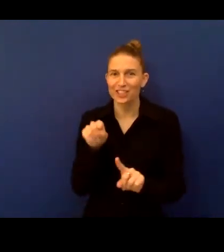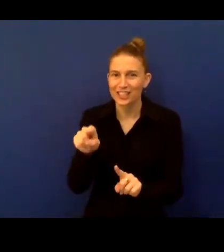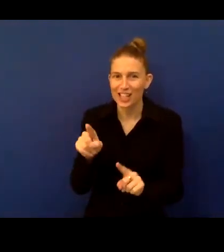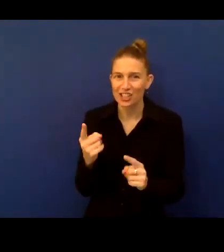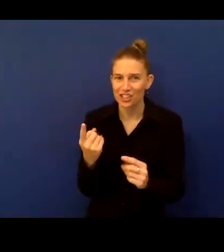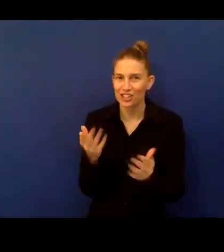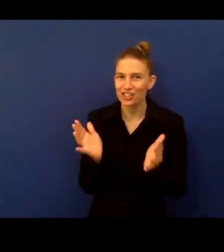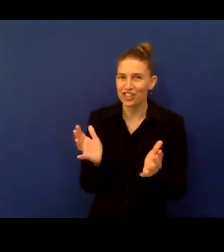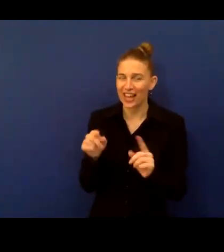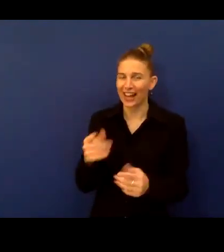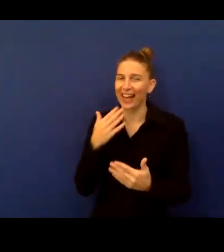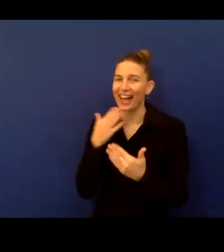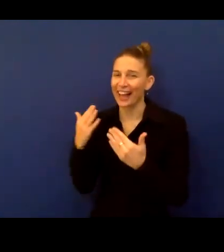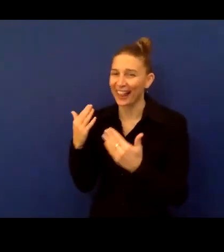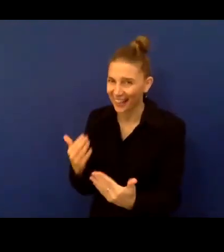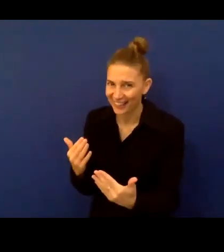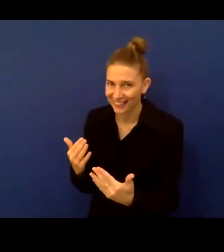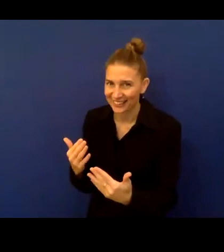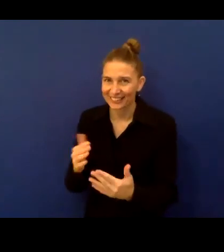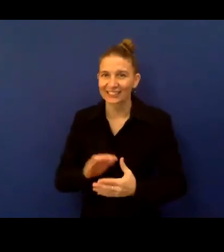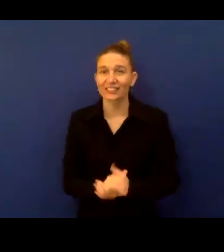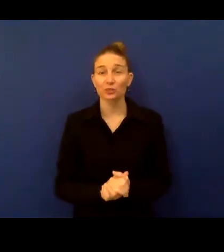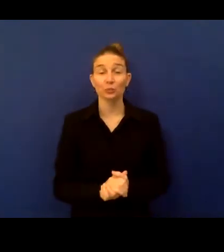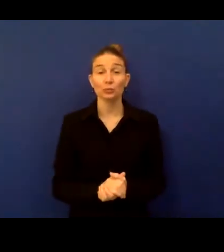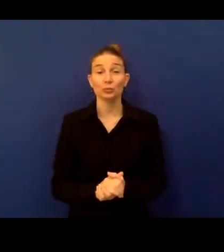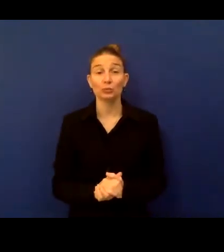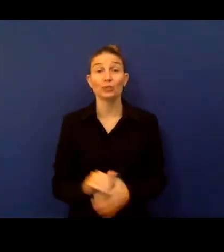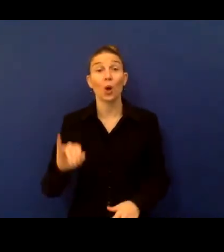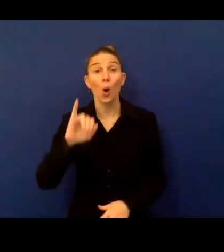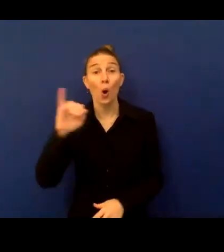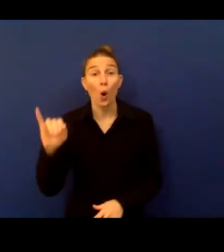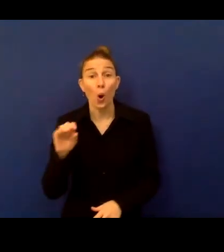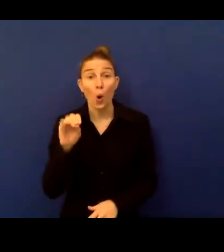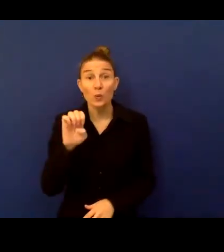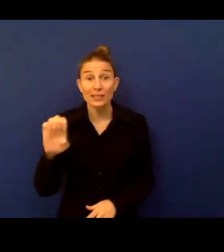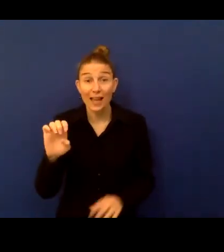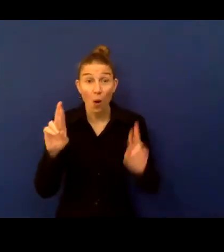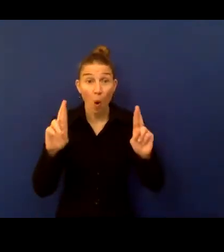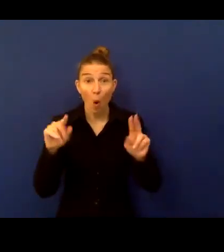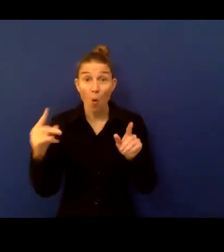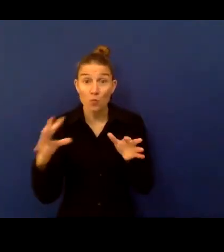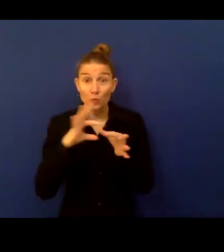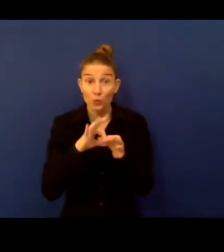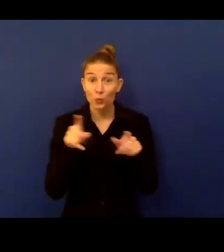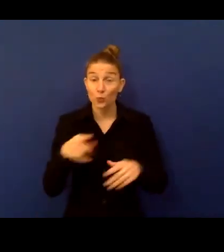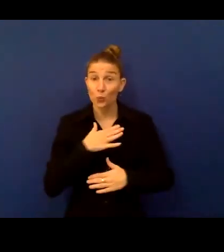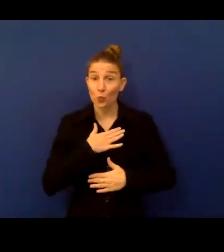very much appreciated. Thank you. Jose, I'm hoping that you're back with us and connected now. you able to continue from the three pillars that